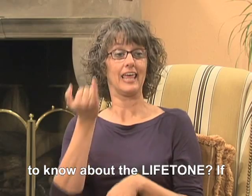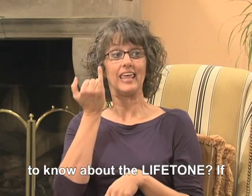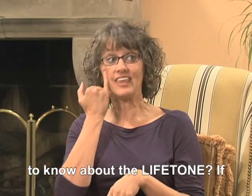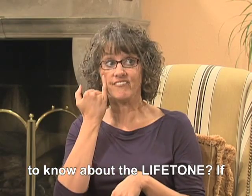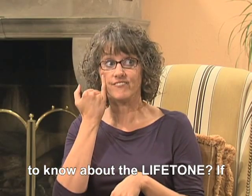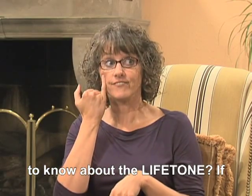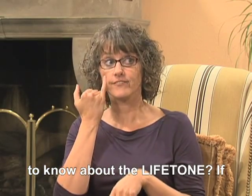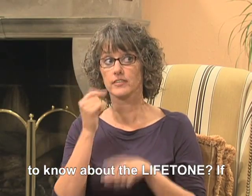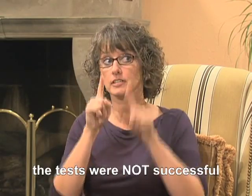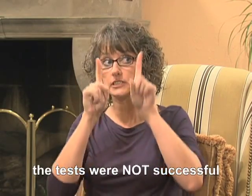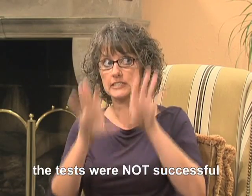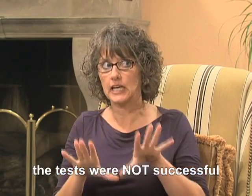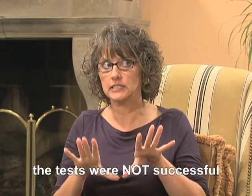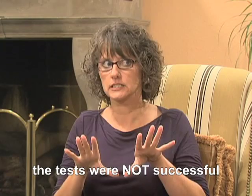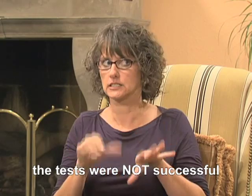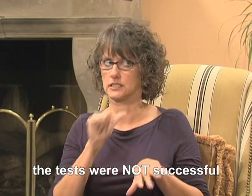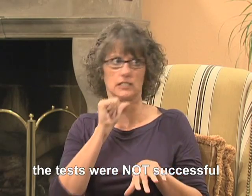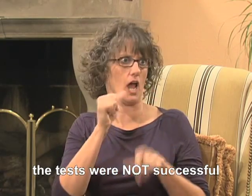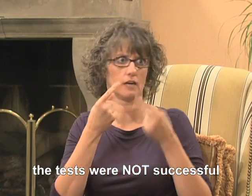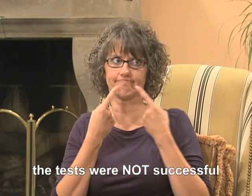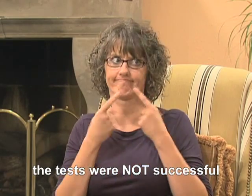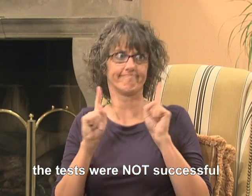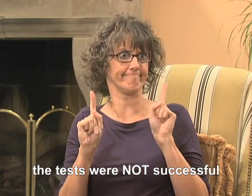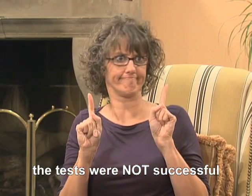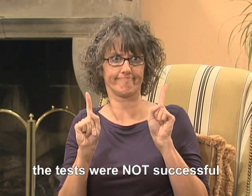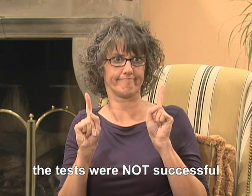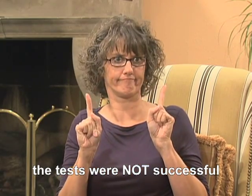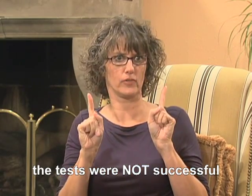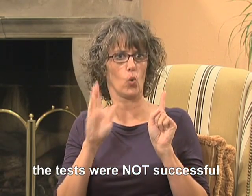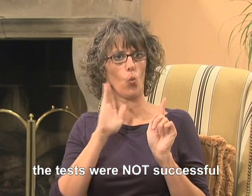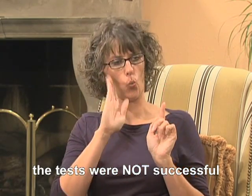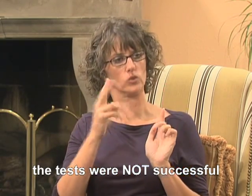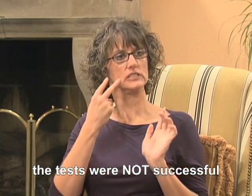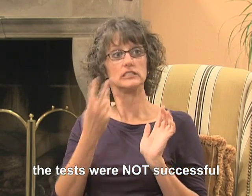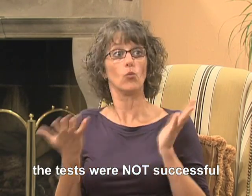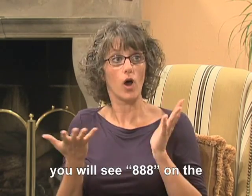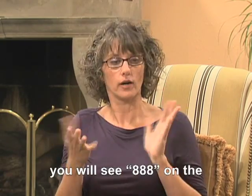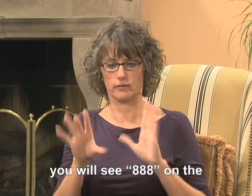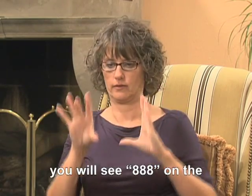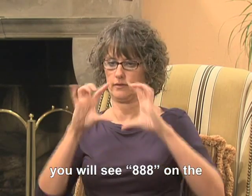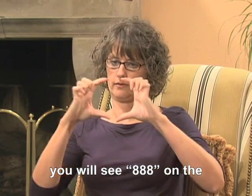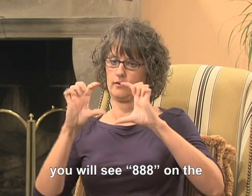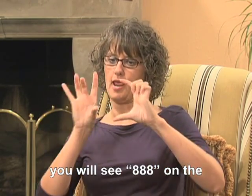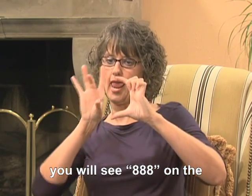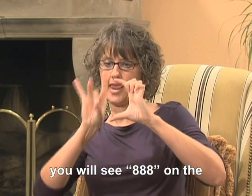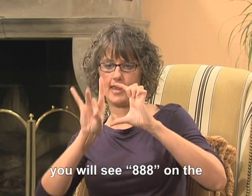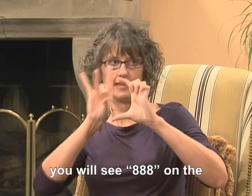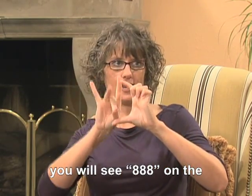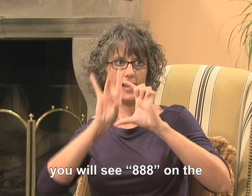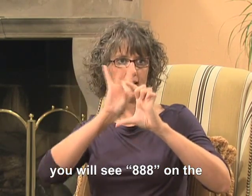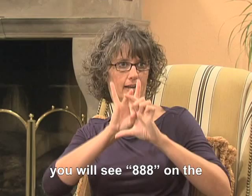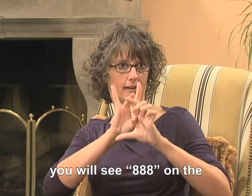If the tests were not successful, you will see 888